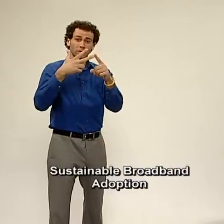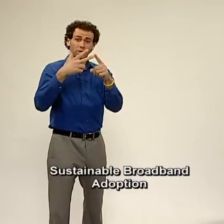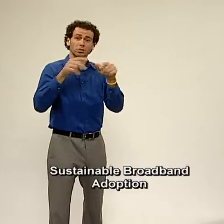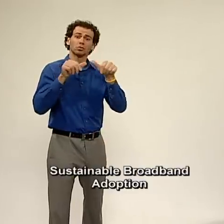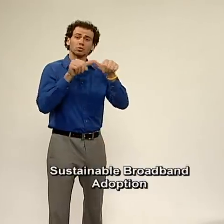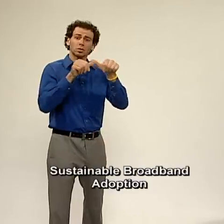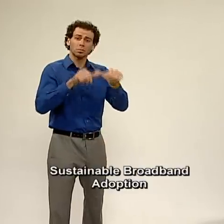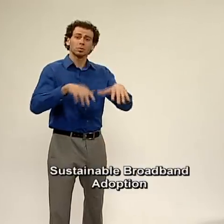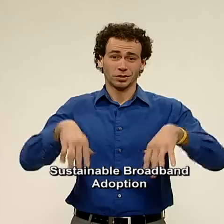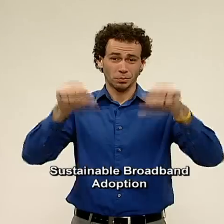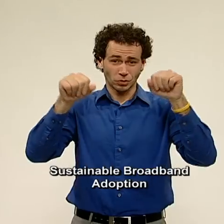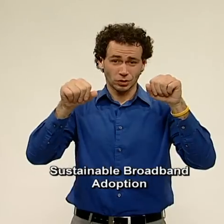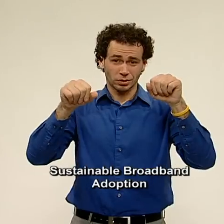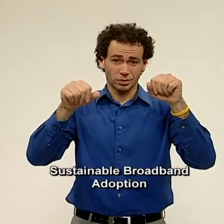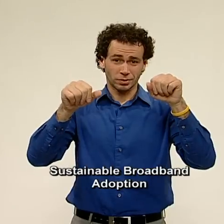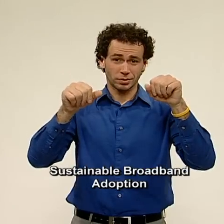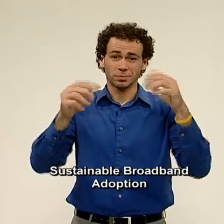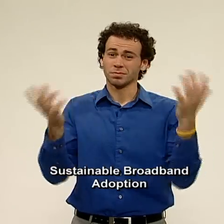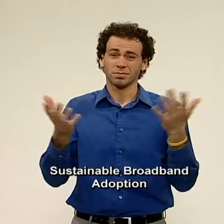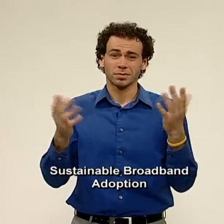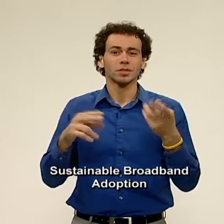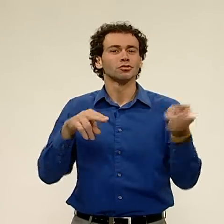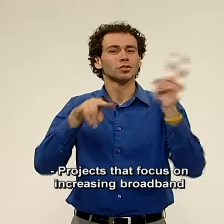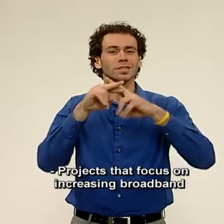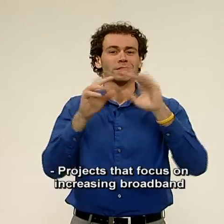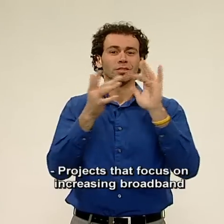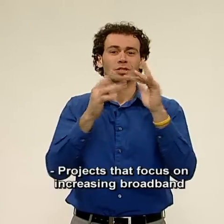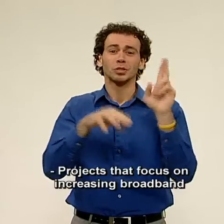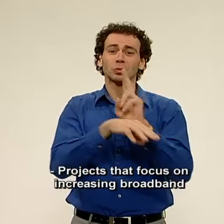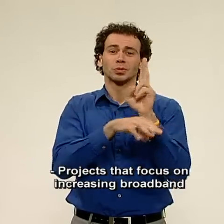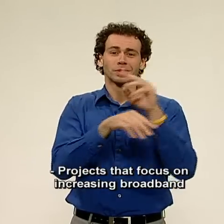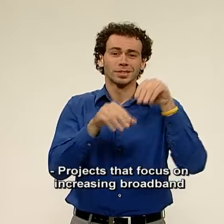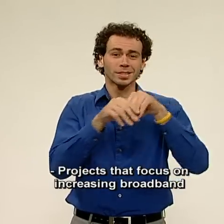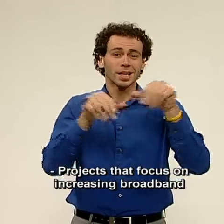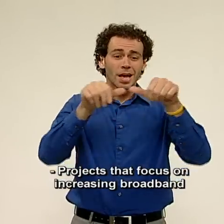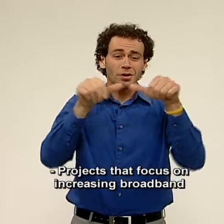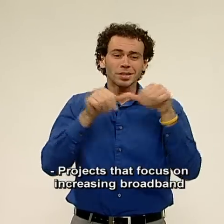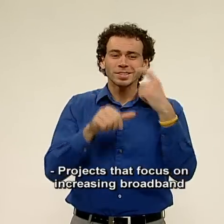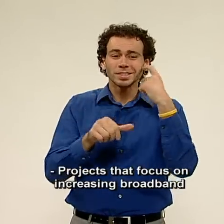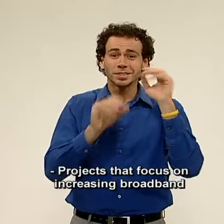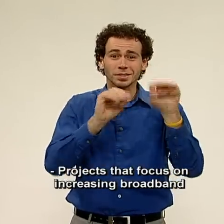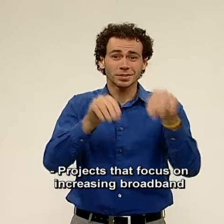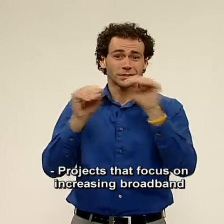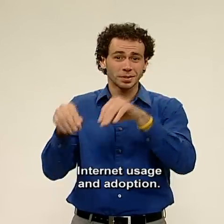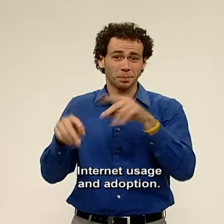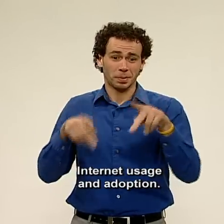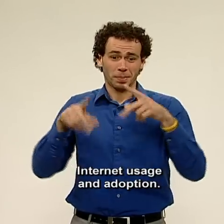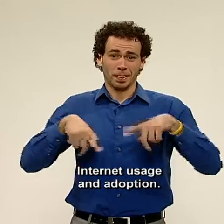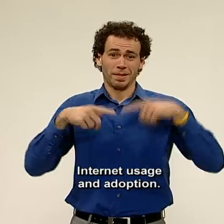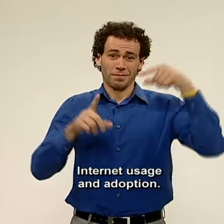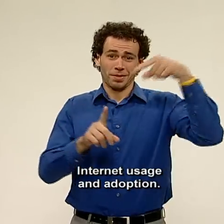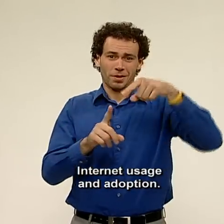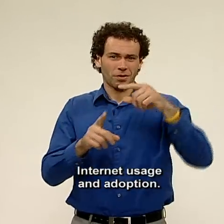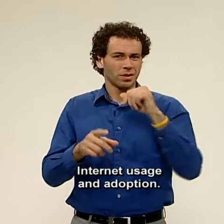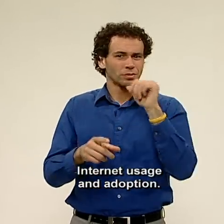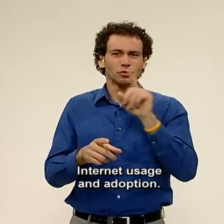Sustainable Broadband Adoption Projects that focus on increasing broadband internet usage and adoption.